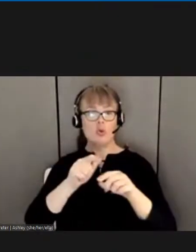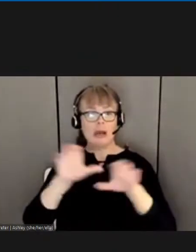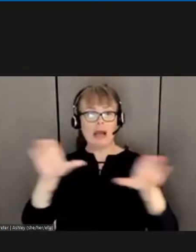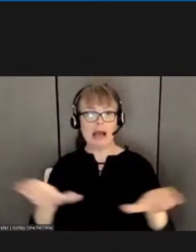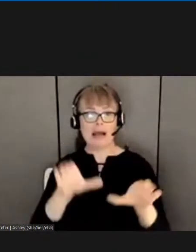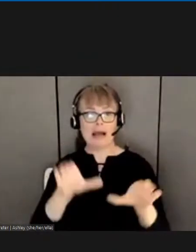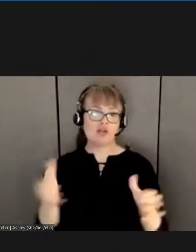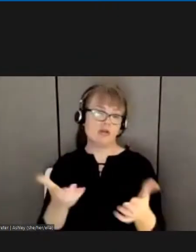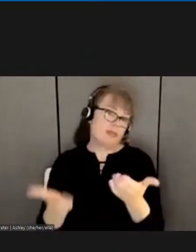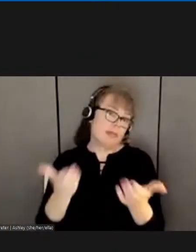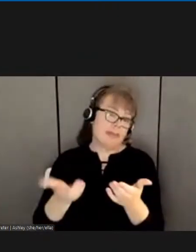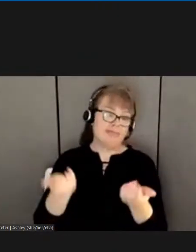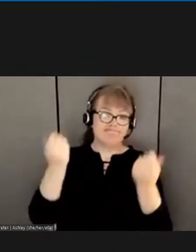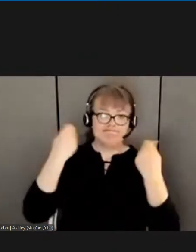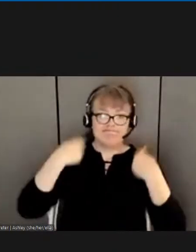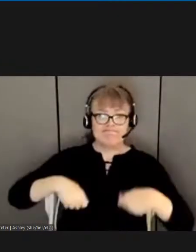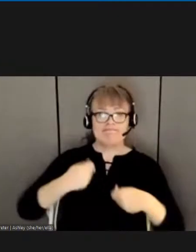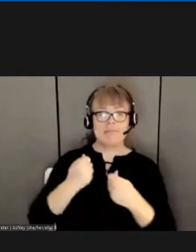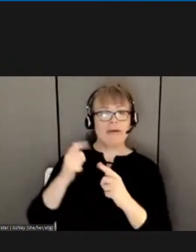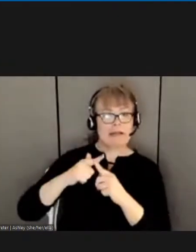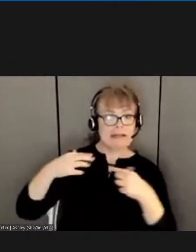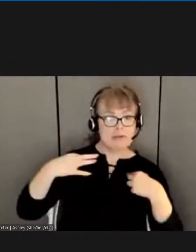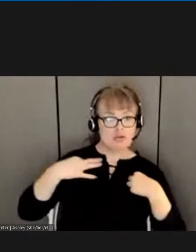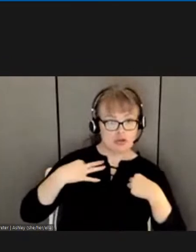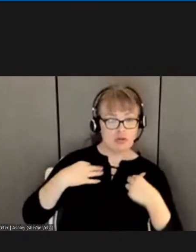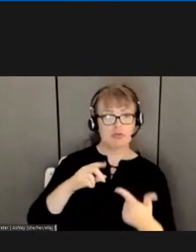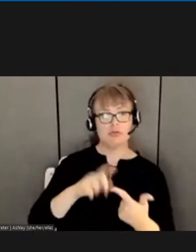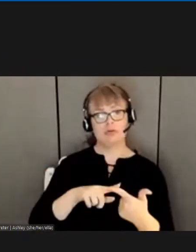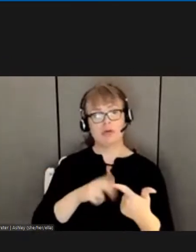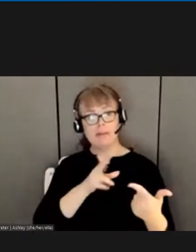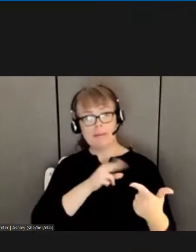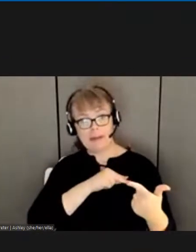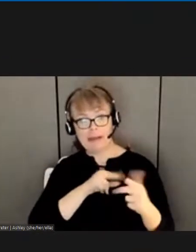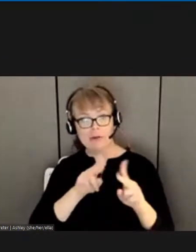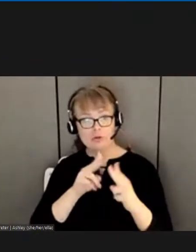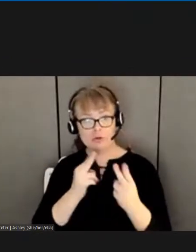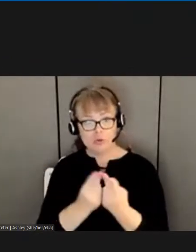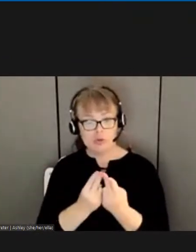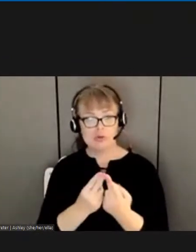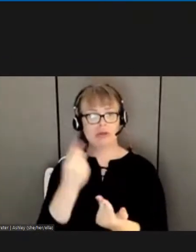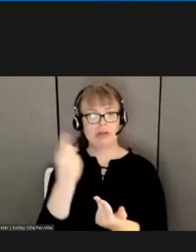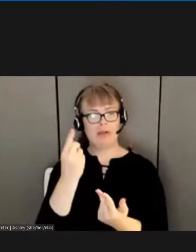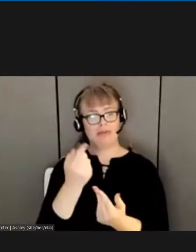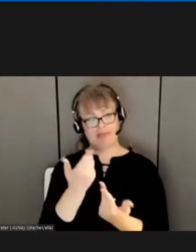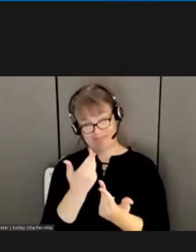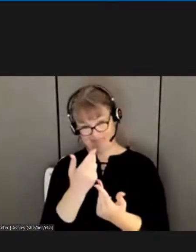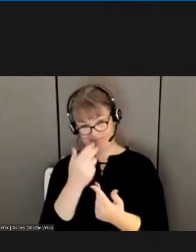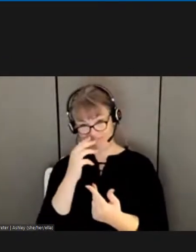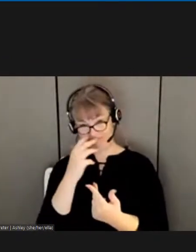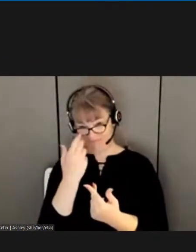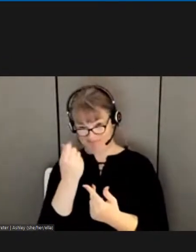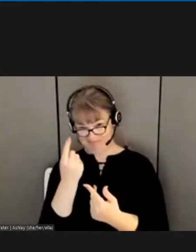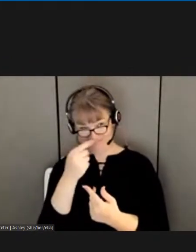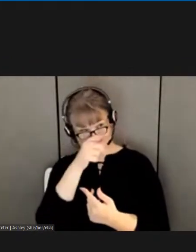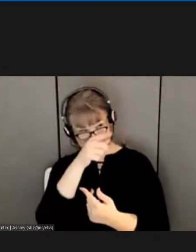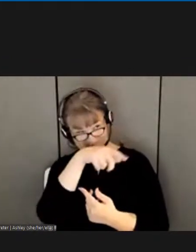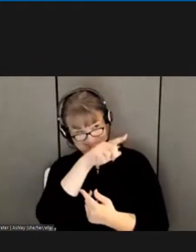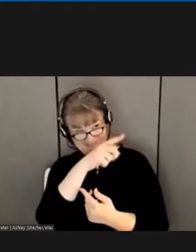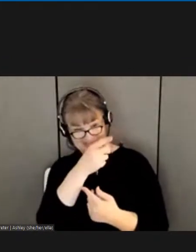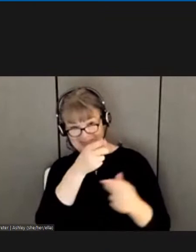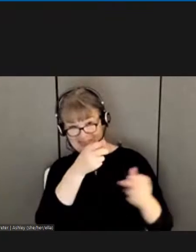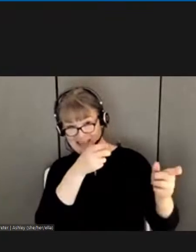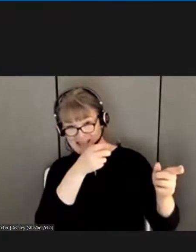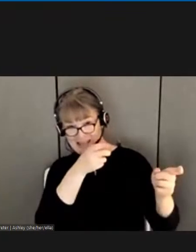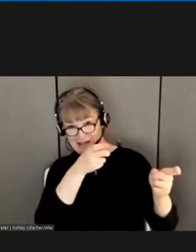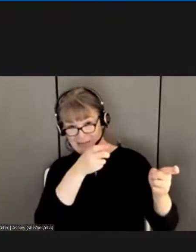mbs driver or wearing your t-shirts or whatever else it is they pay attention about how much the membership are in tune